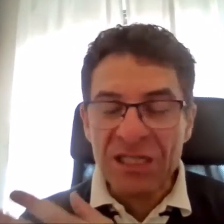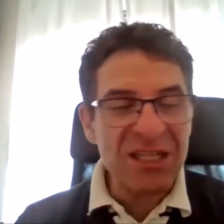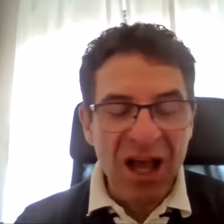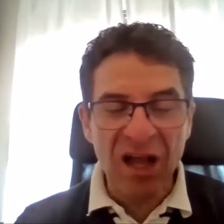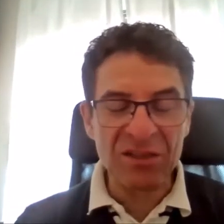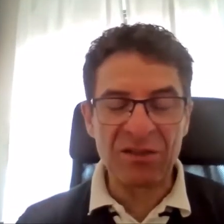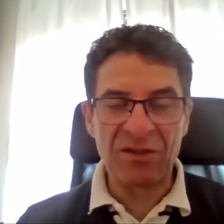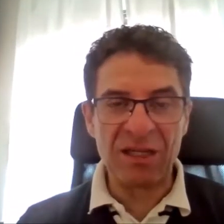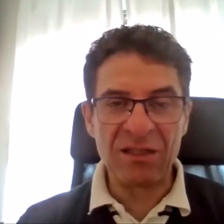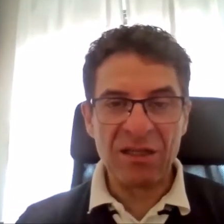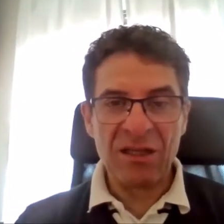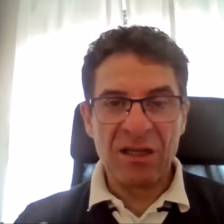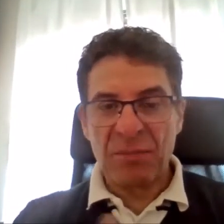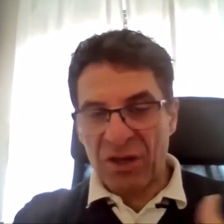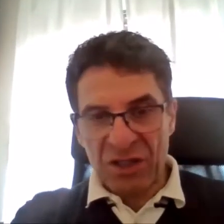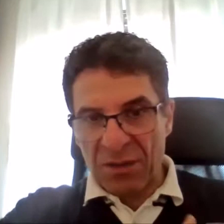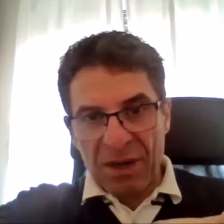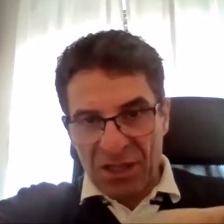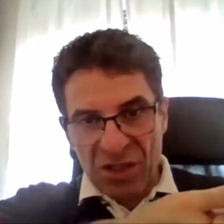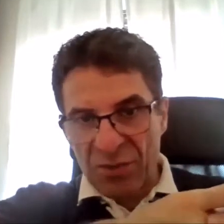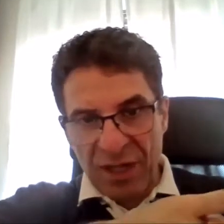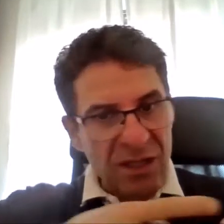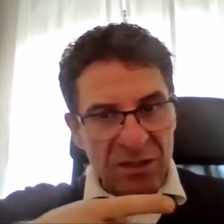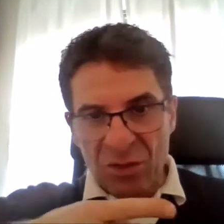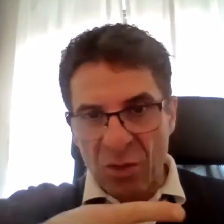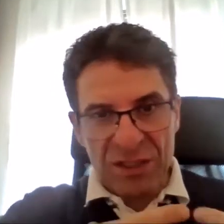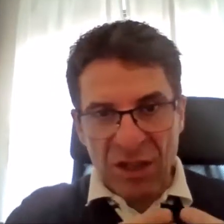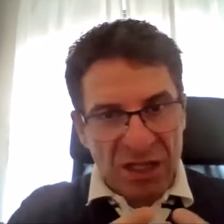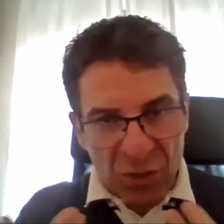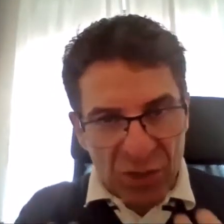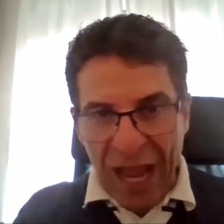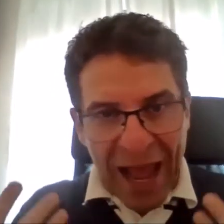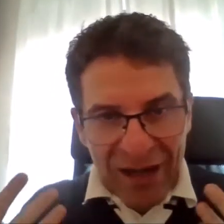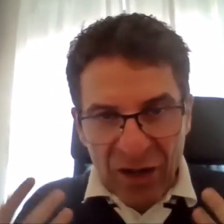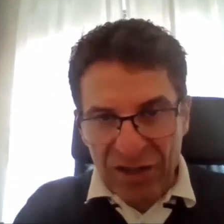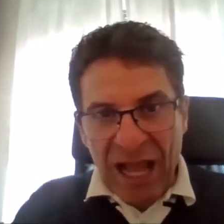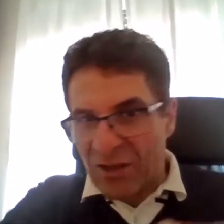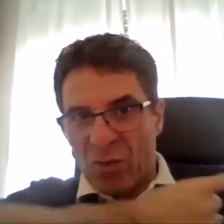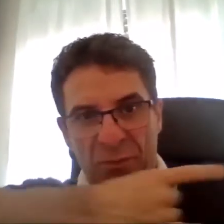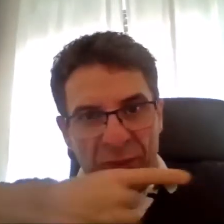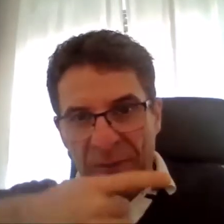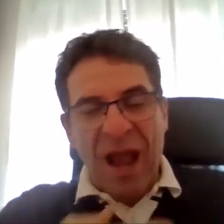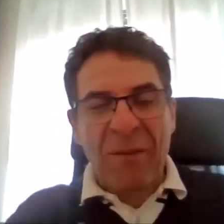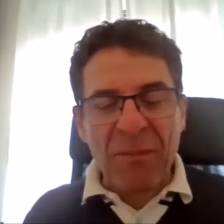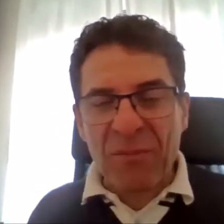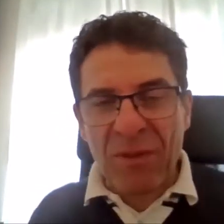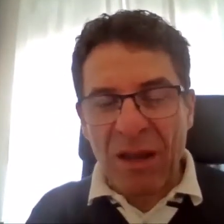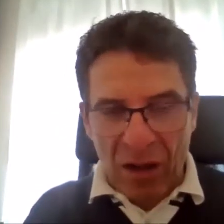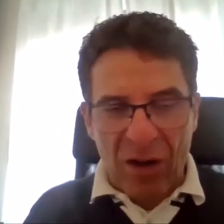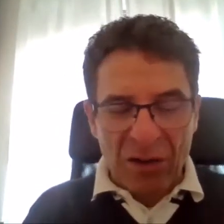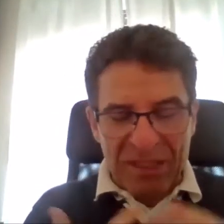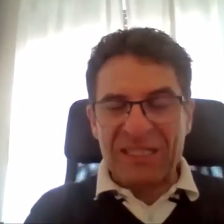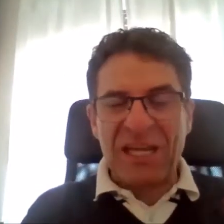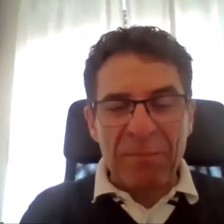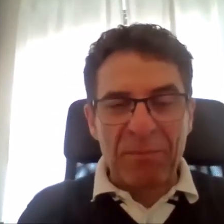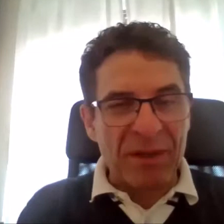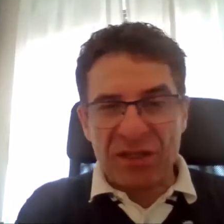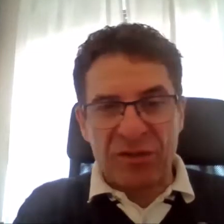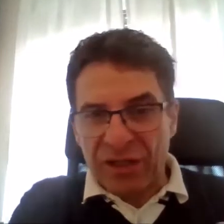It is not, right? No. Because a Mediterranean draw doesn't look like that. don't, I mean, I'm, you know, please help me. A Mediterranean